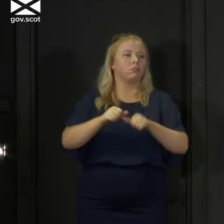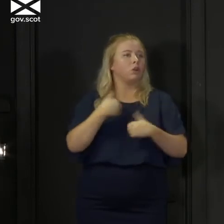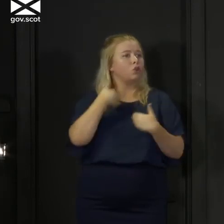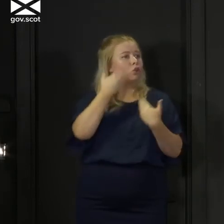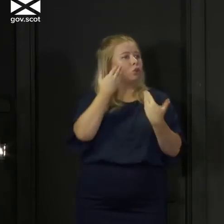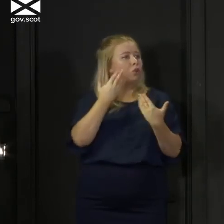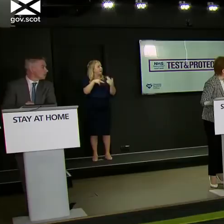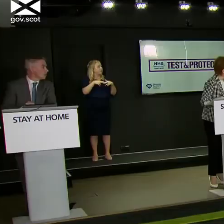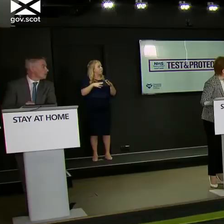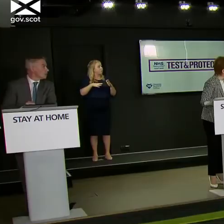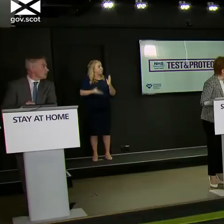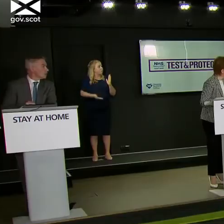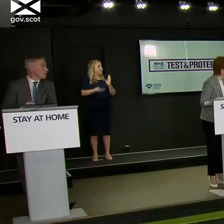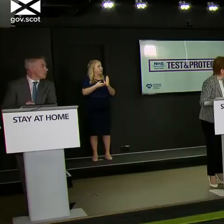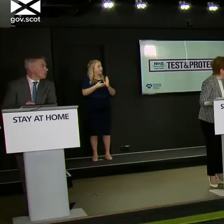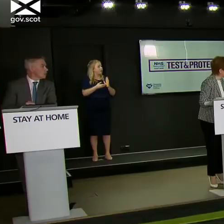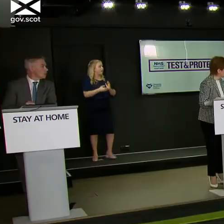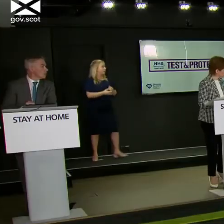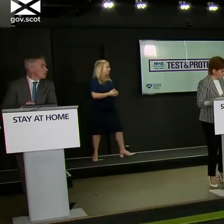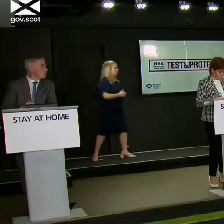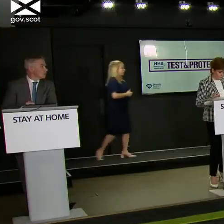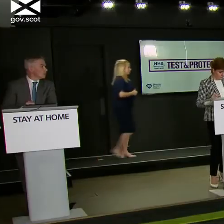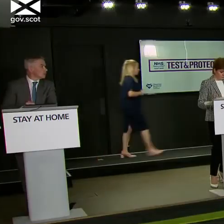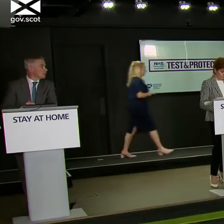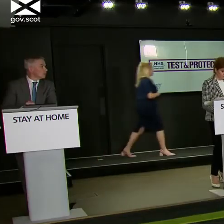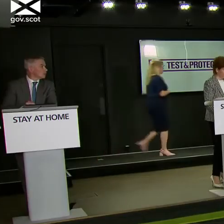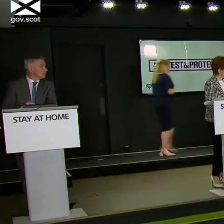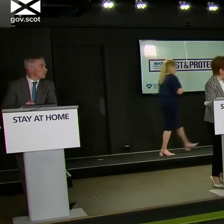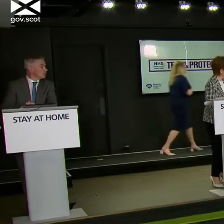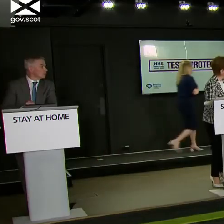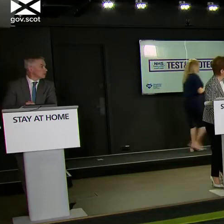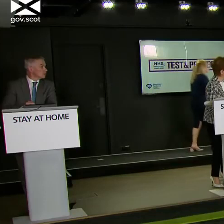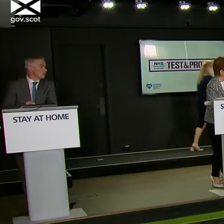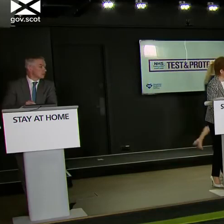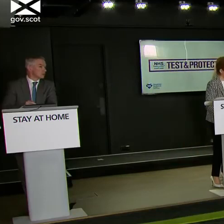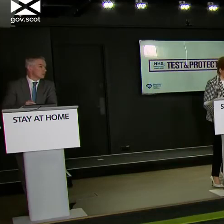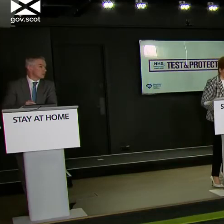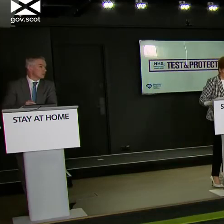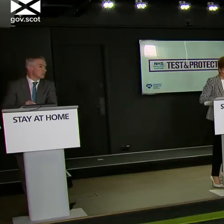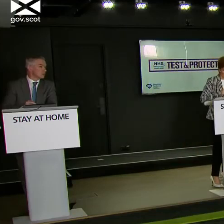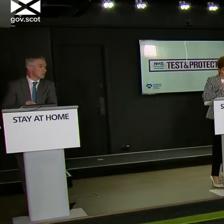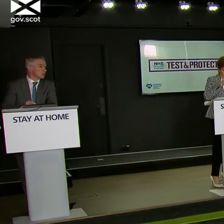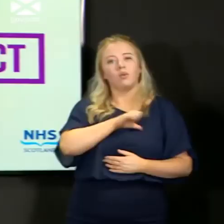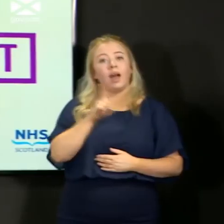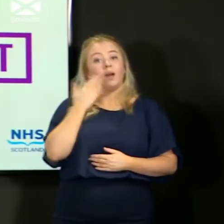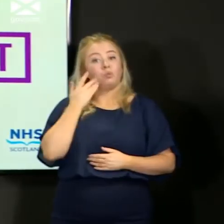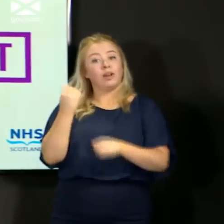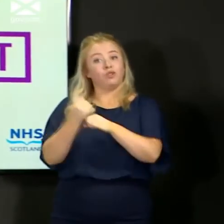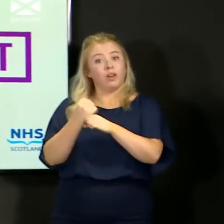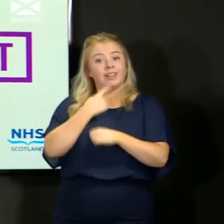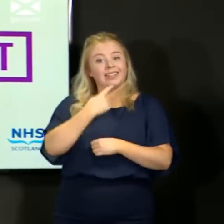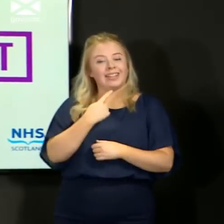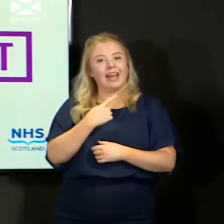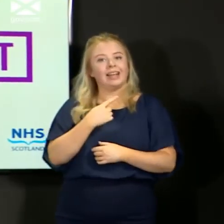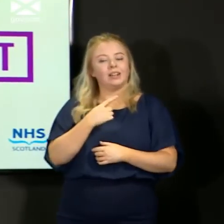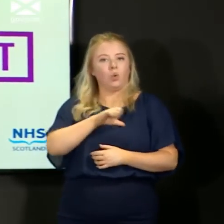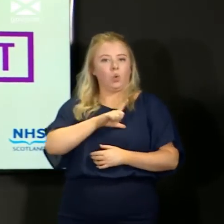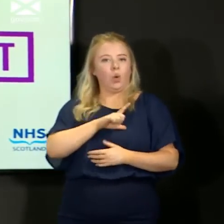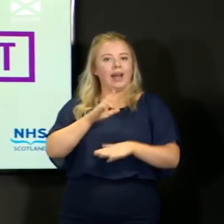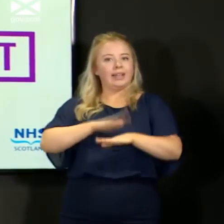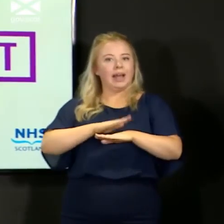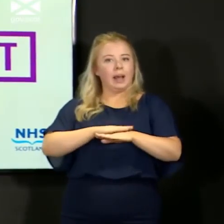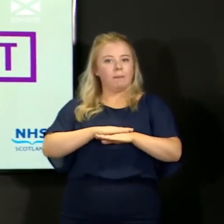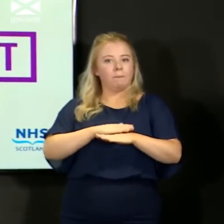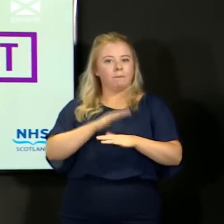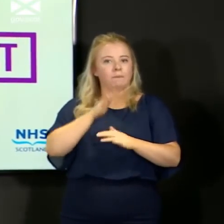either of want to add to that. I think that's why Gregor talked earlier about making sure that the turnaround time is as quick as